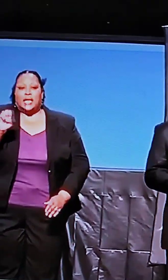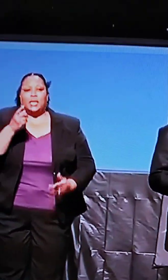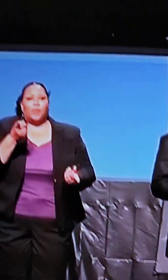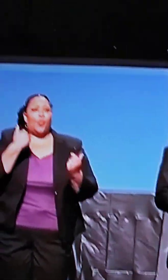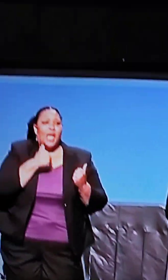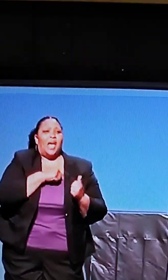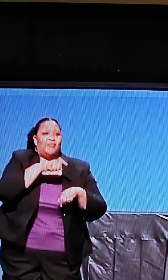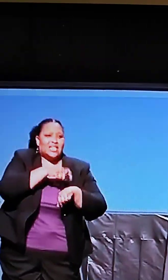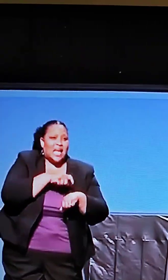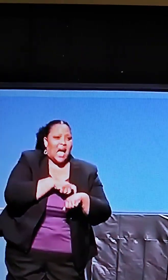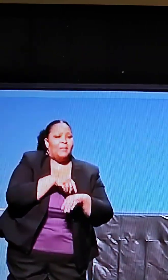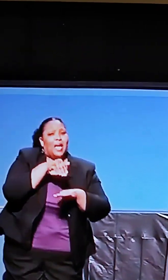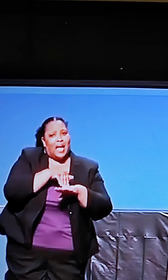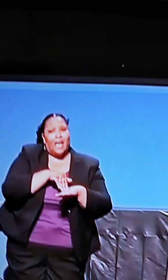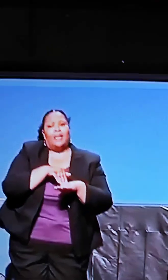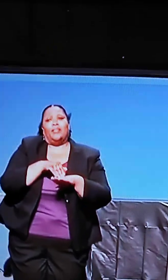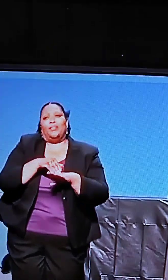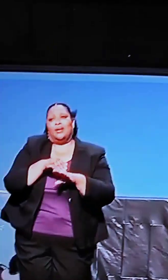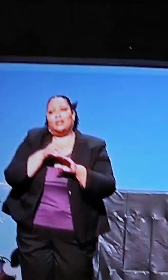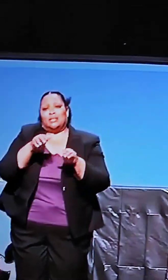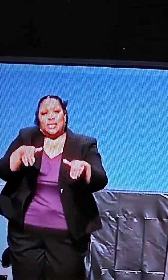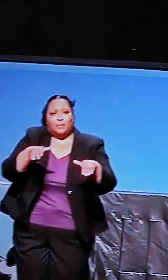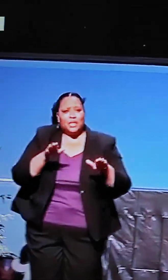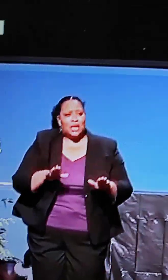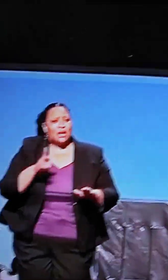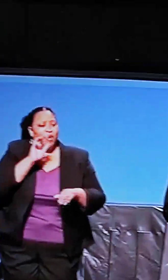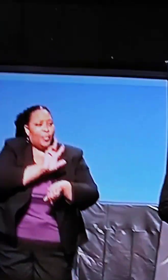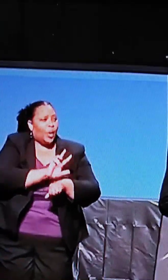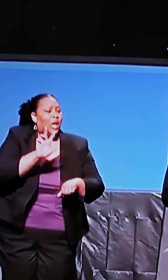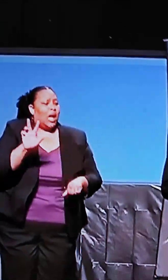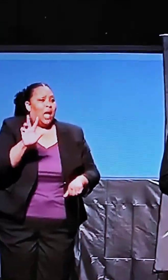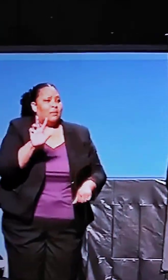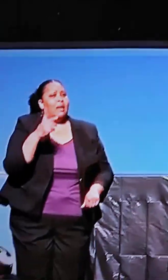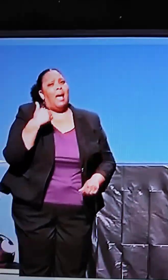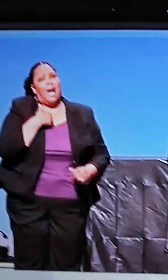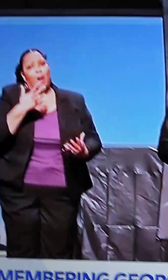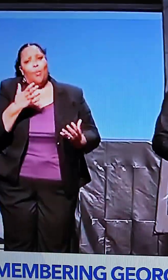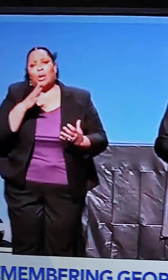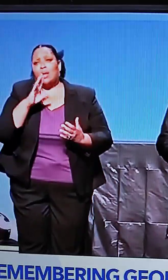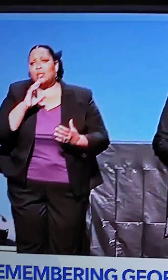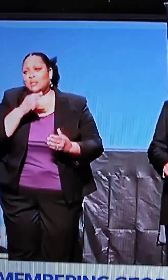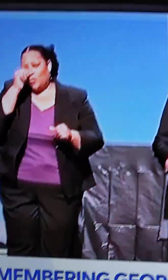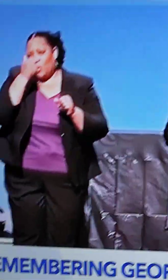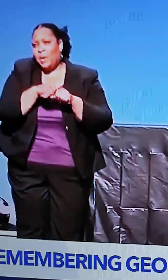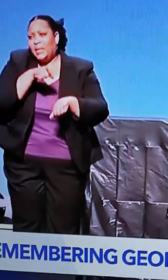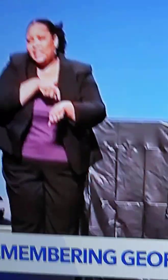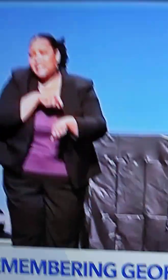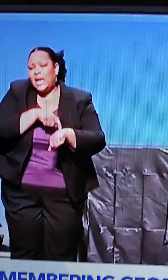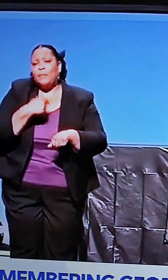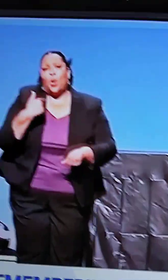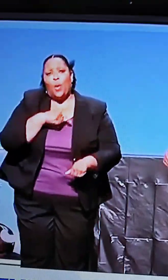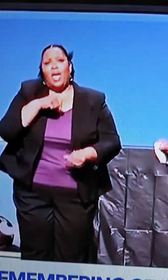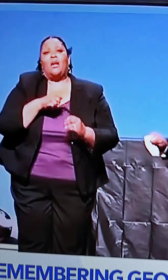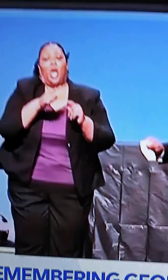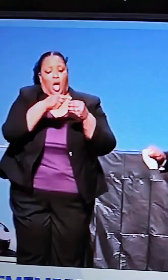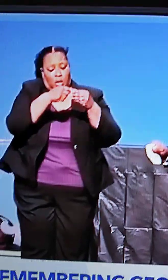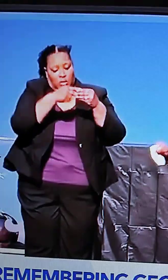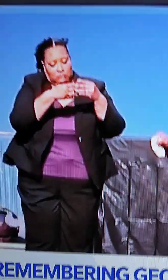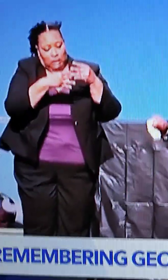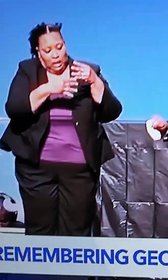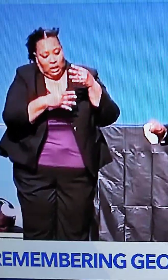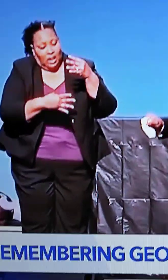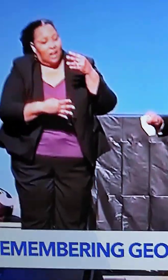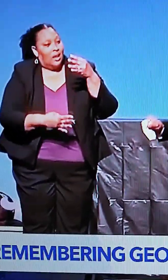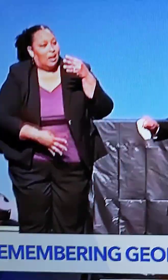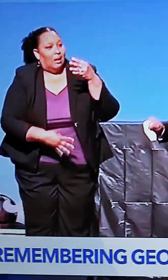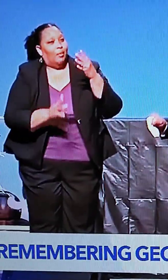gate time at the cemetery for three o'clock. And I want us to be conscious of the fact that we've got a long, drawn